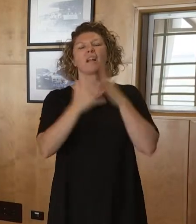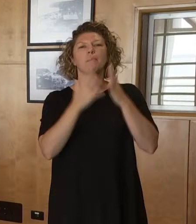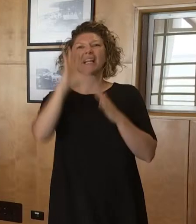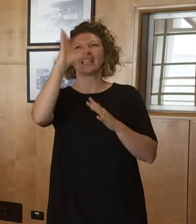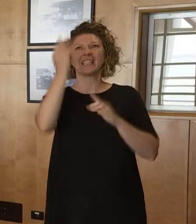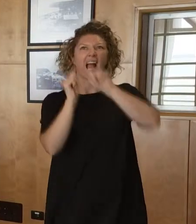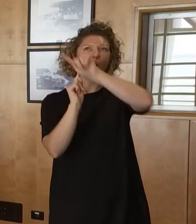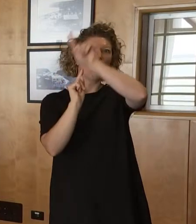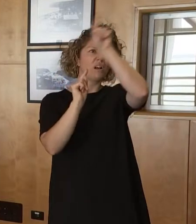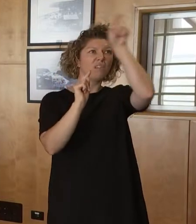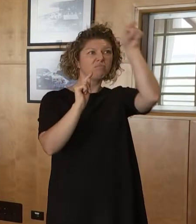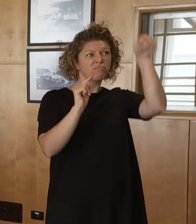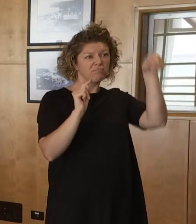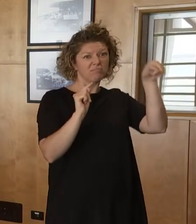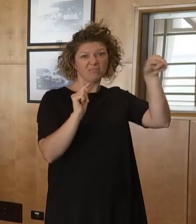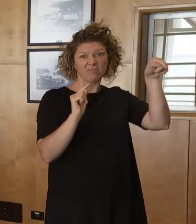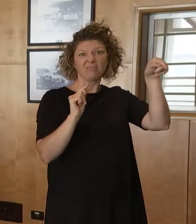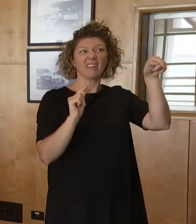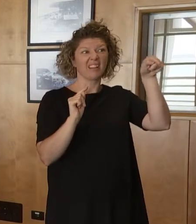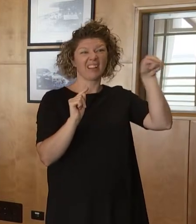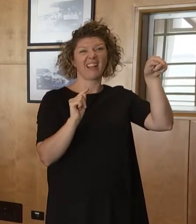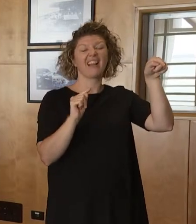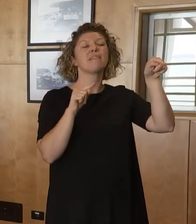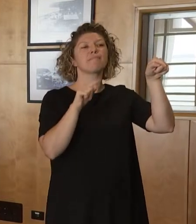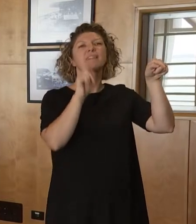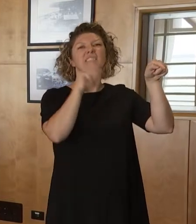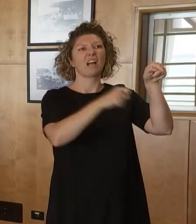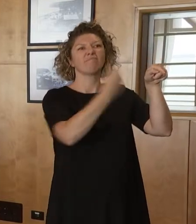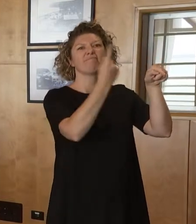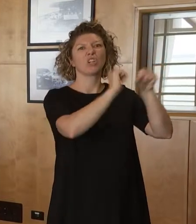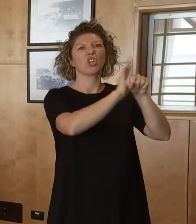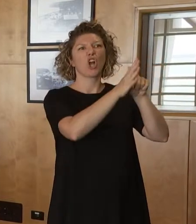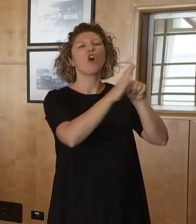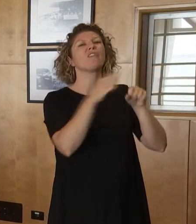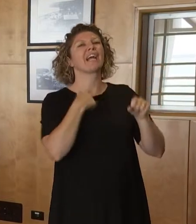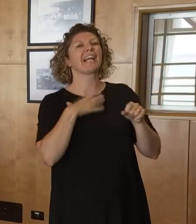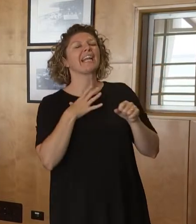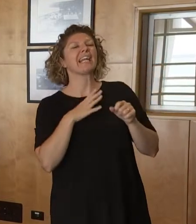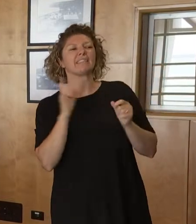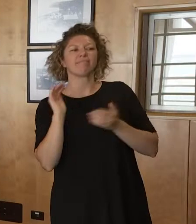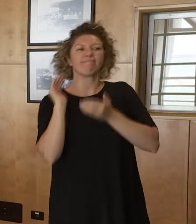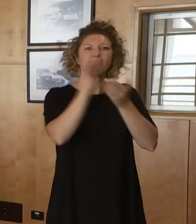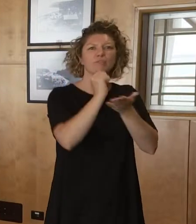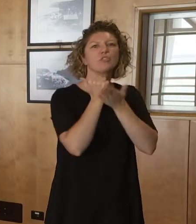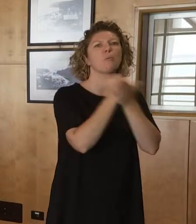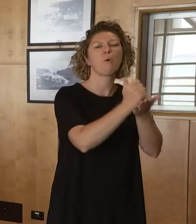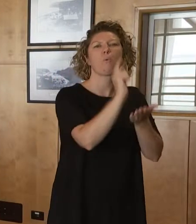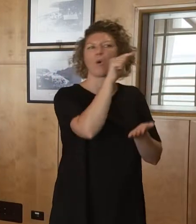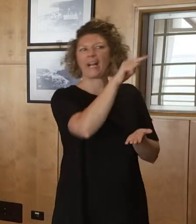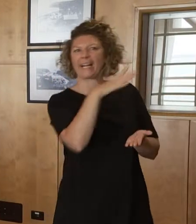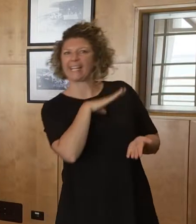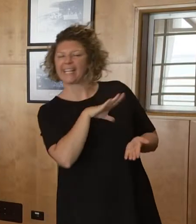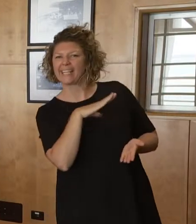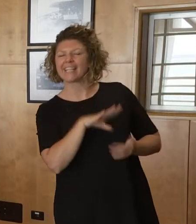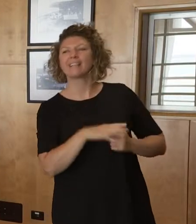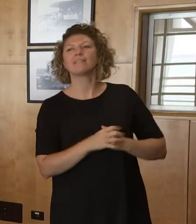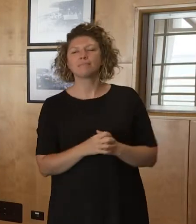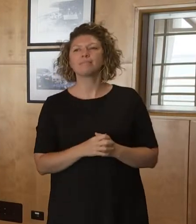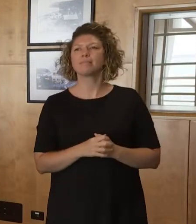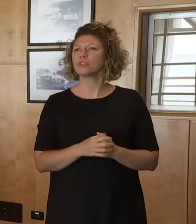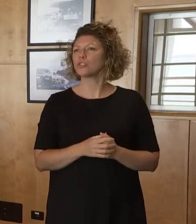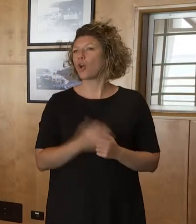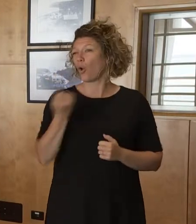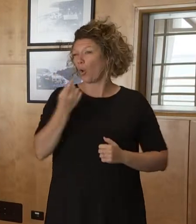we will work around what assistance is needed for the Wada region. So just a message for Territorians in remote